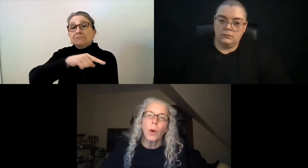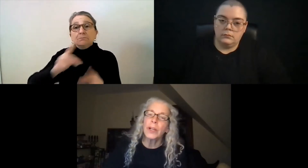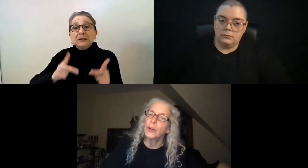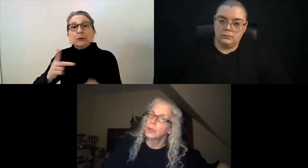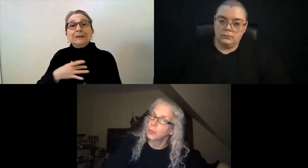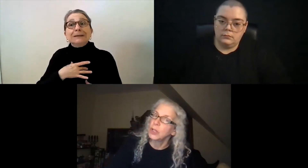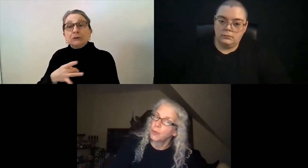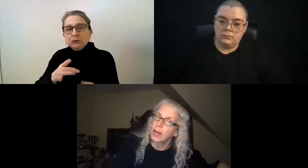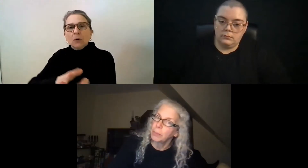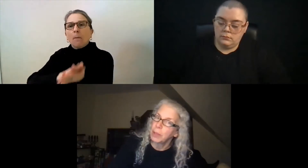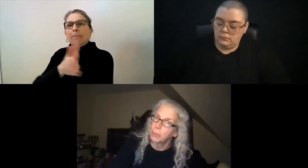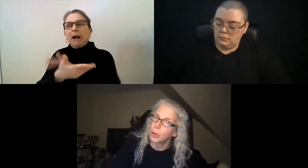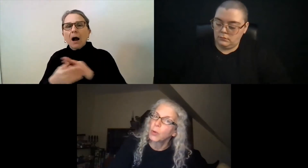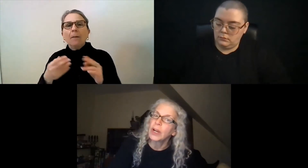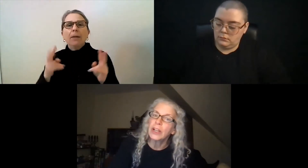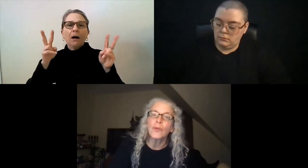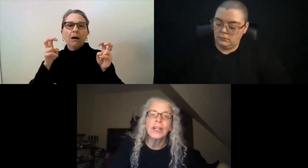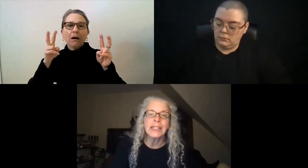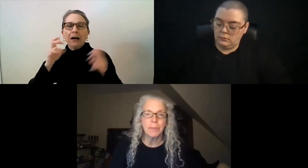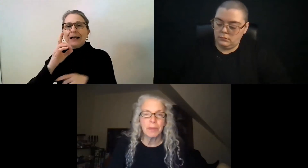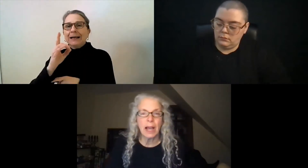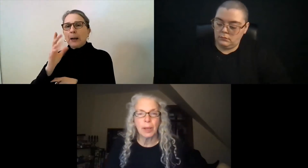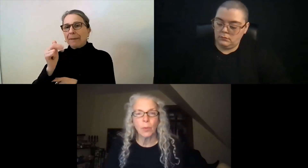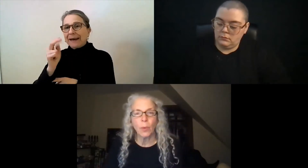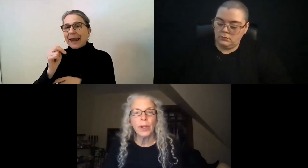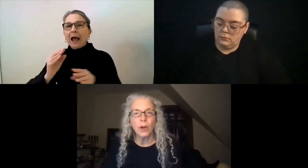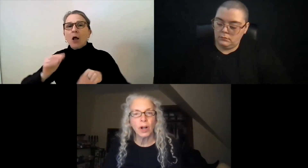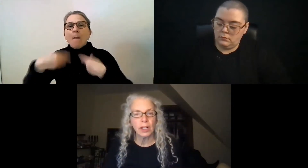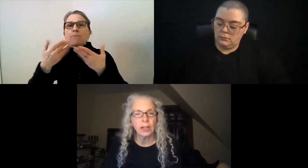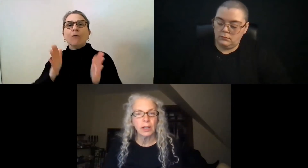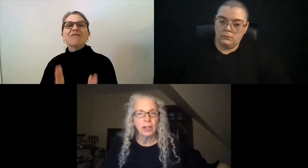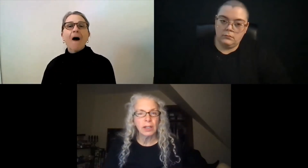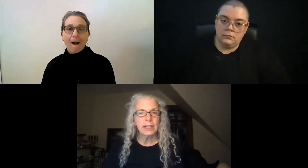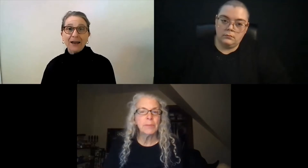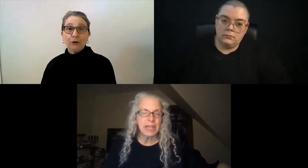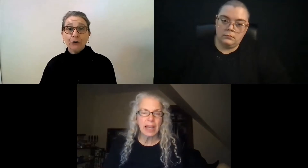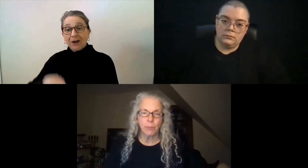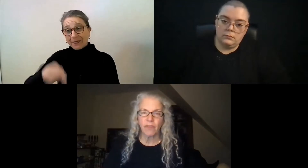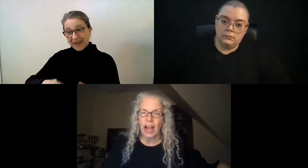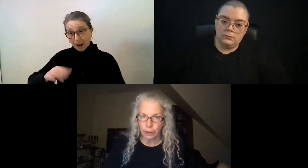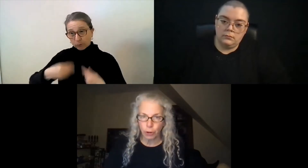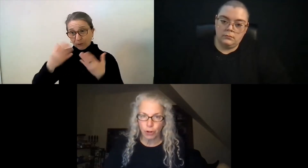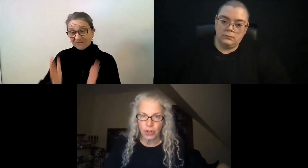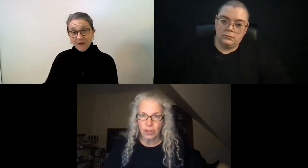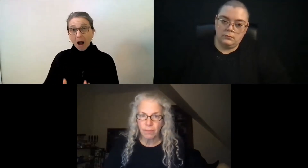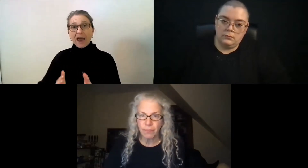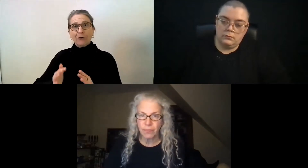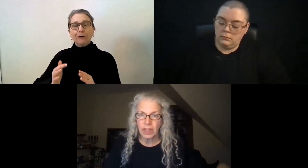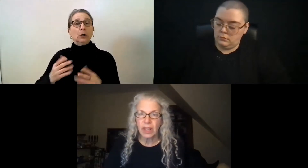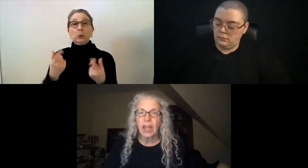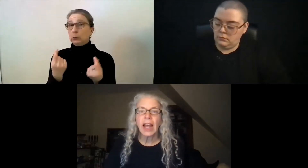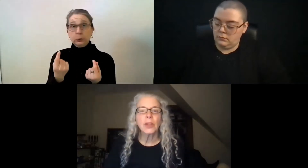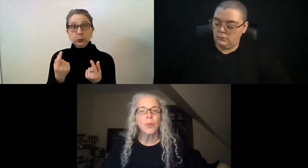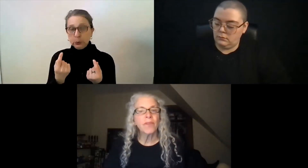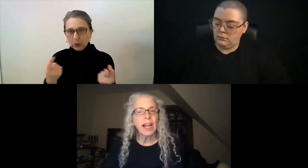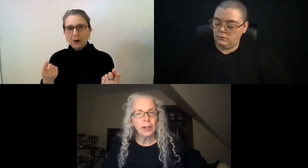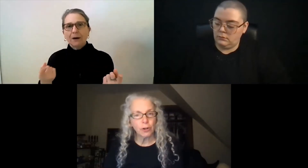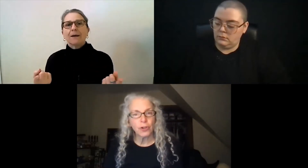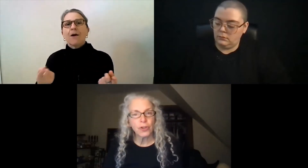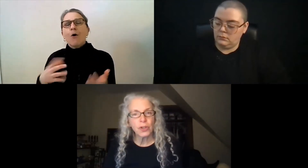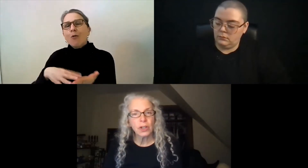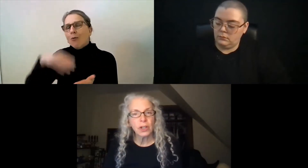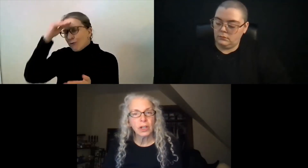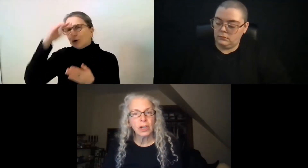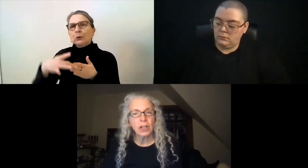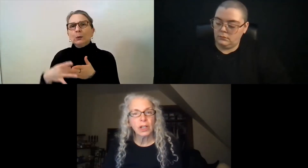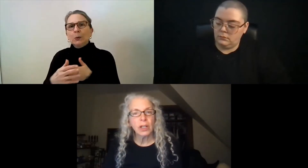What we do is we train people who are interested in becoming what we call DBCAN providers. And the providers